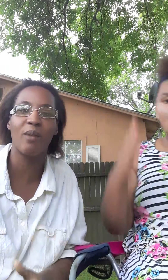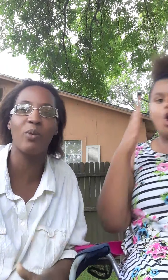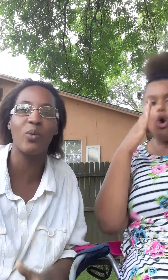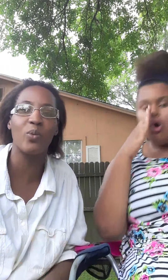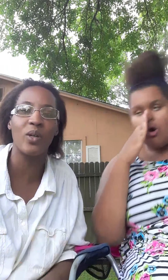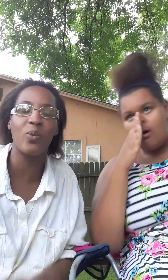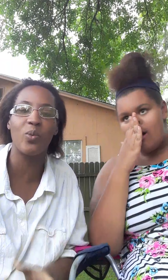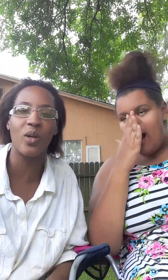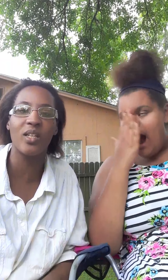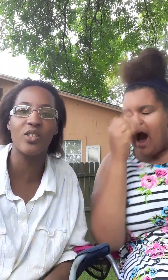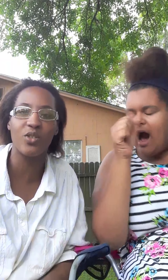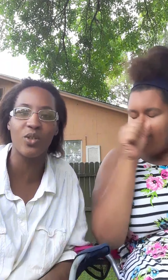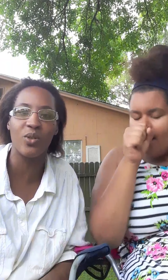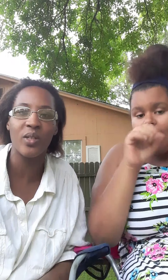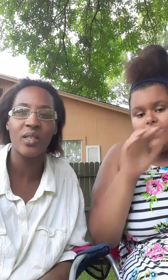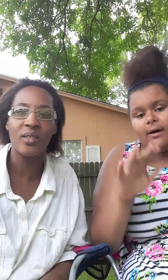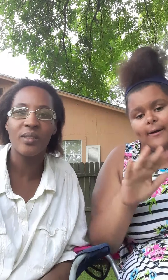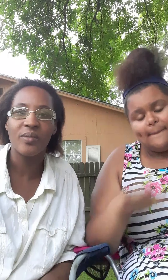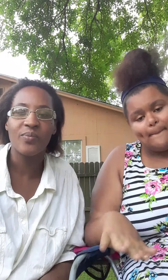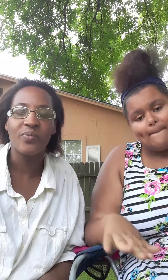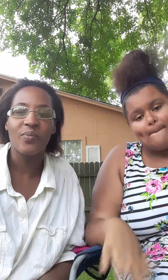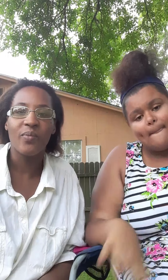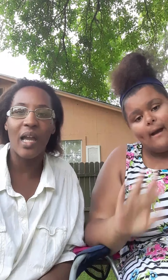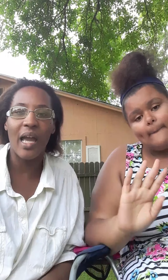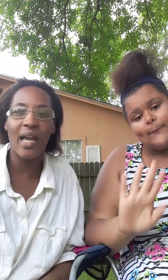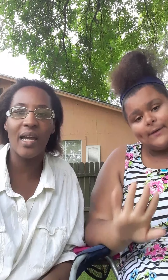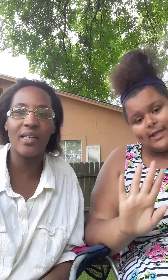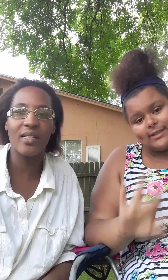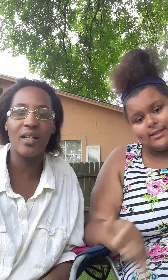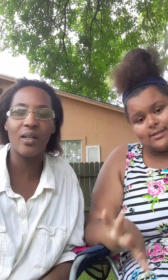we're willing to do okay i'm gonna put it like this um